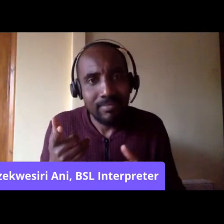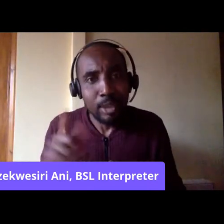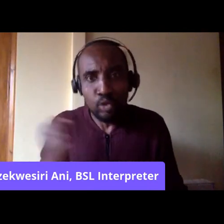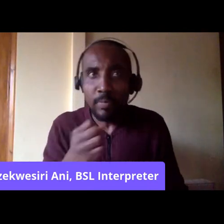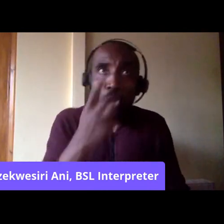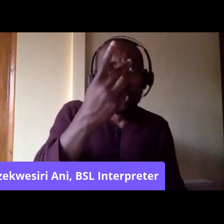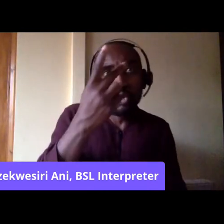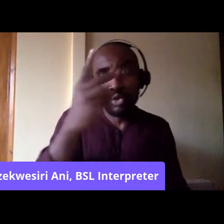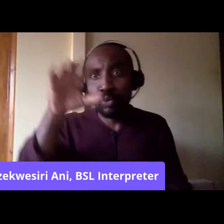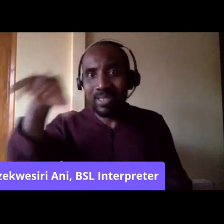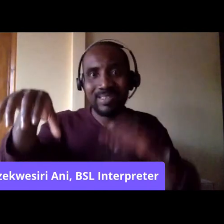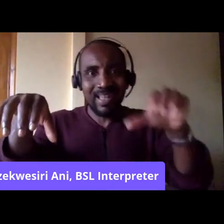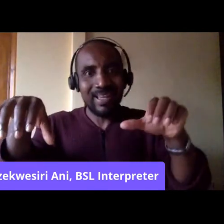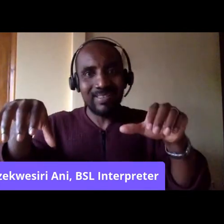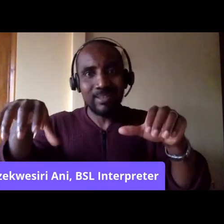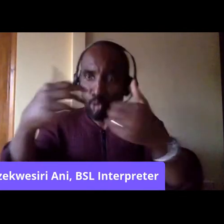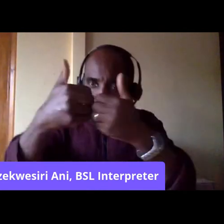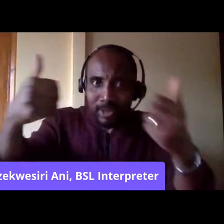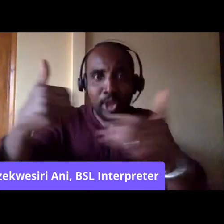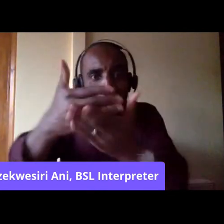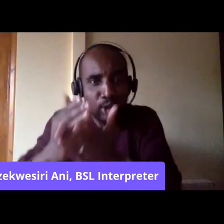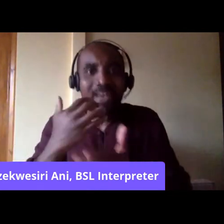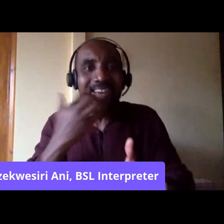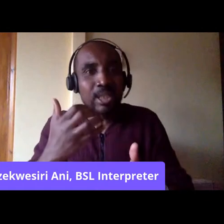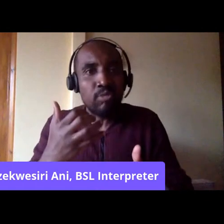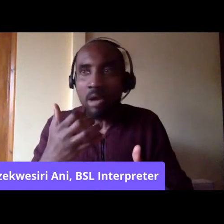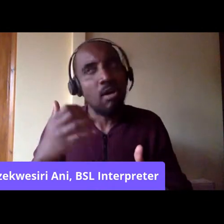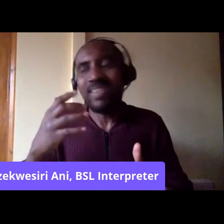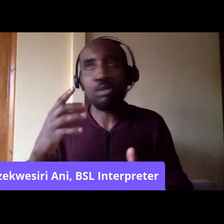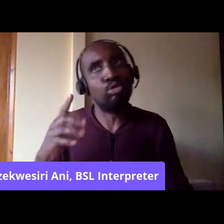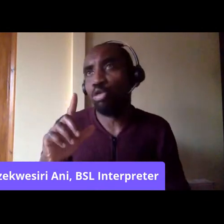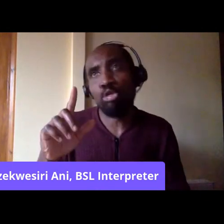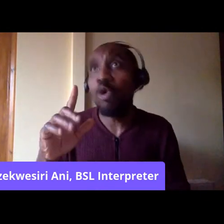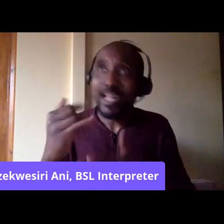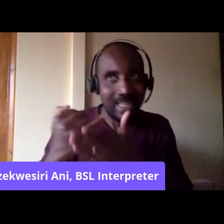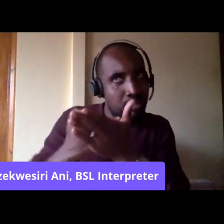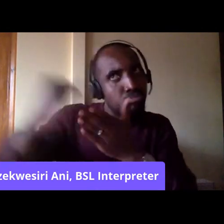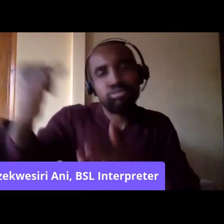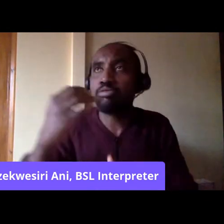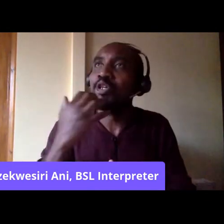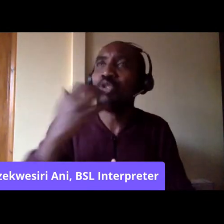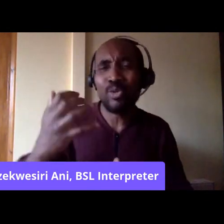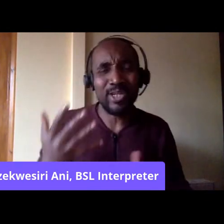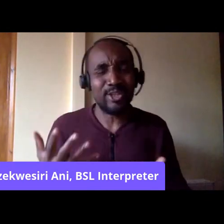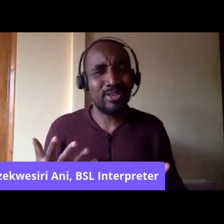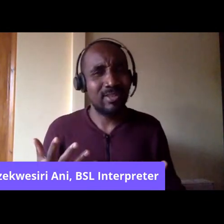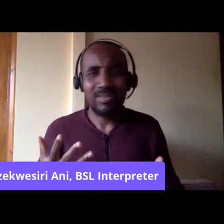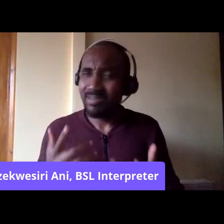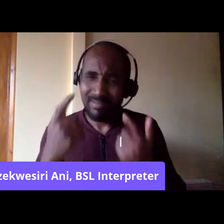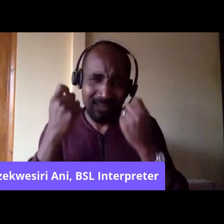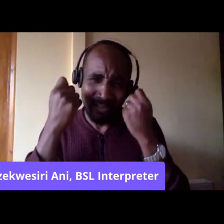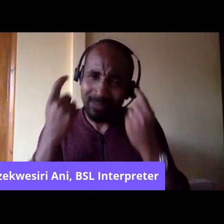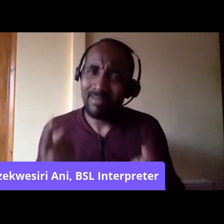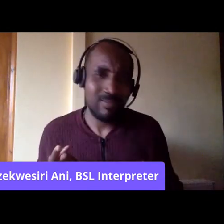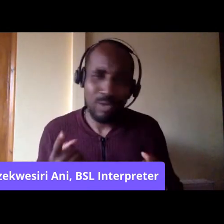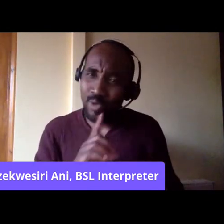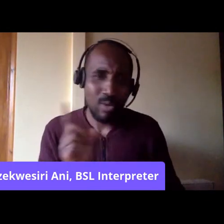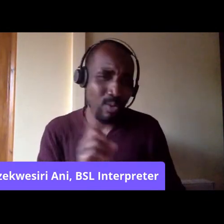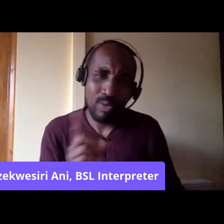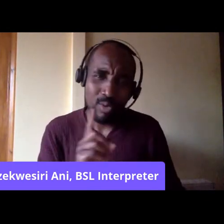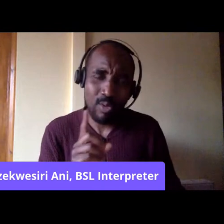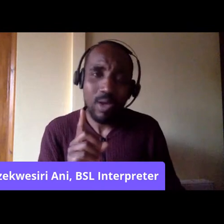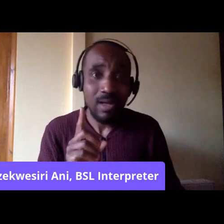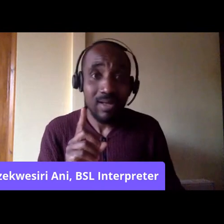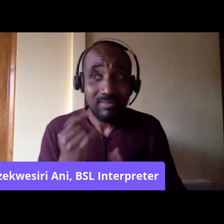that's anti-Semitism. And we have to be able to differentiate between that kind of cynical exercise, which in fact is the most disrespectful thing